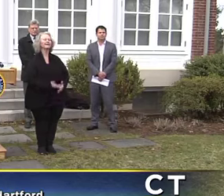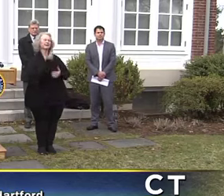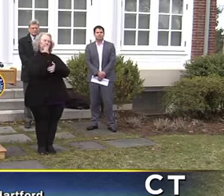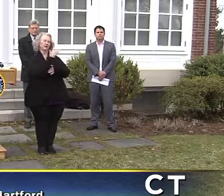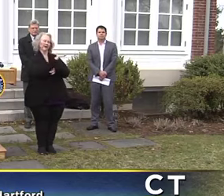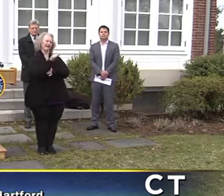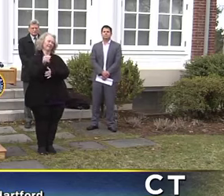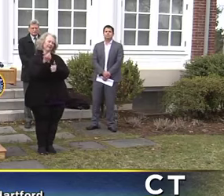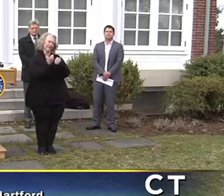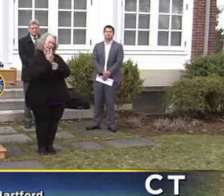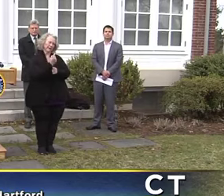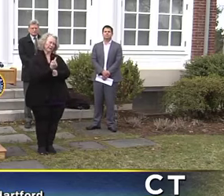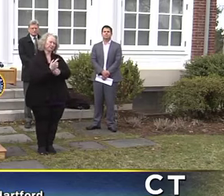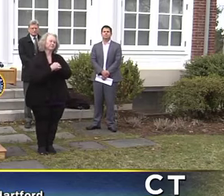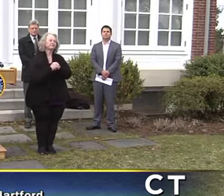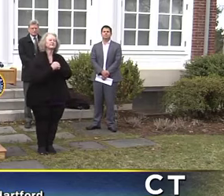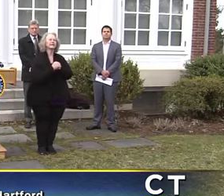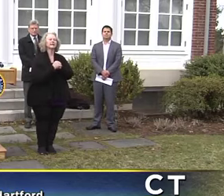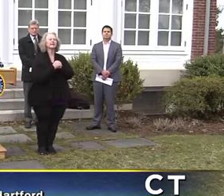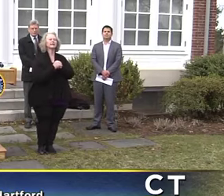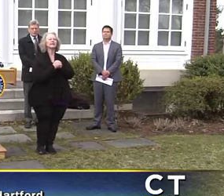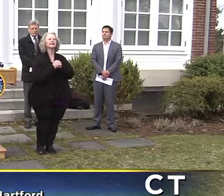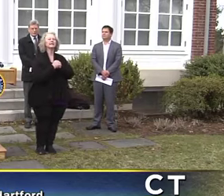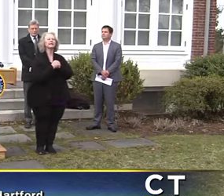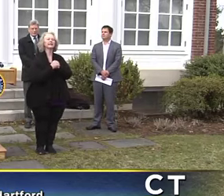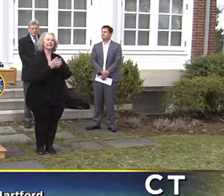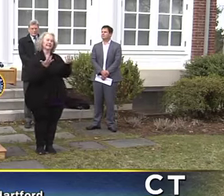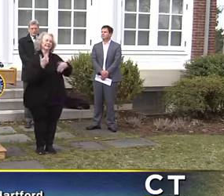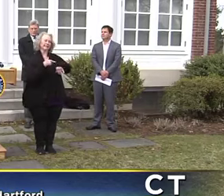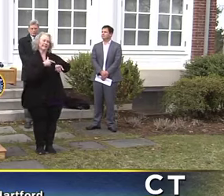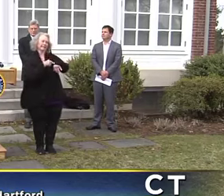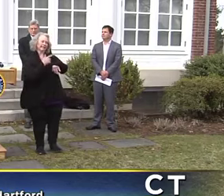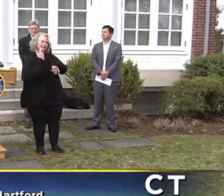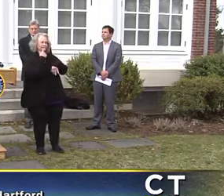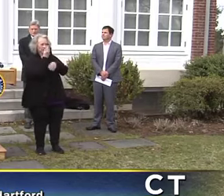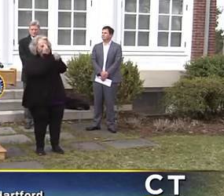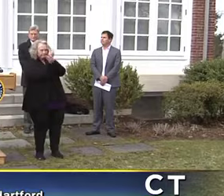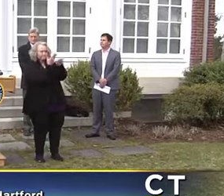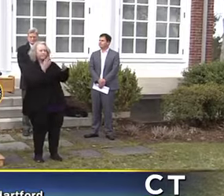Good afternoon, everybody. It's time for another update.